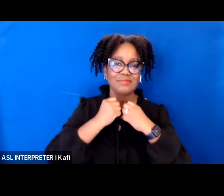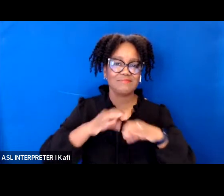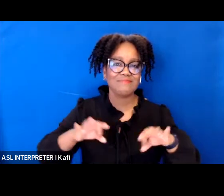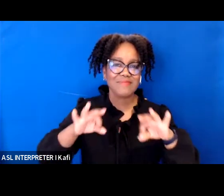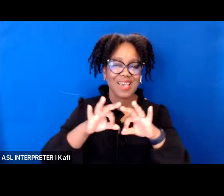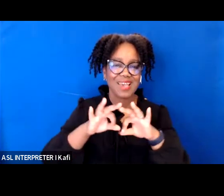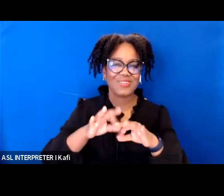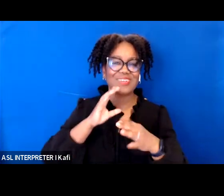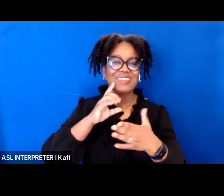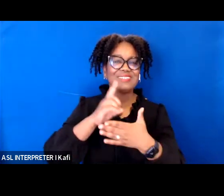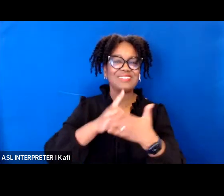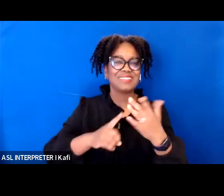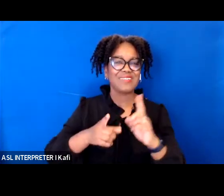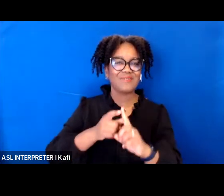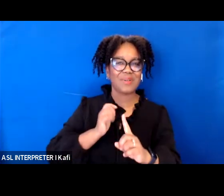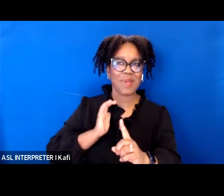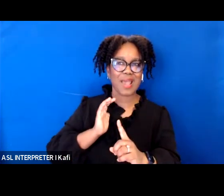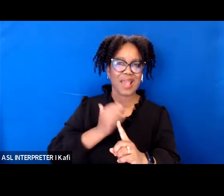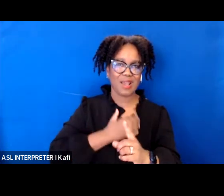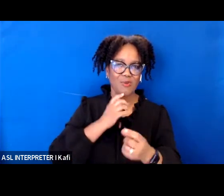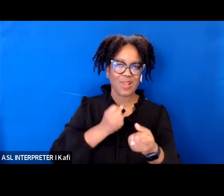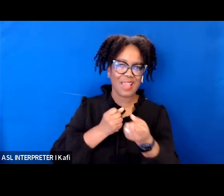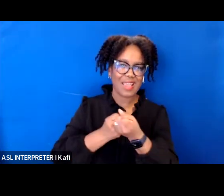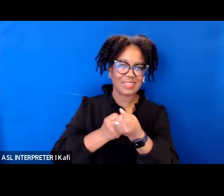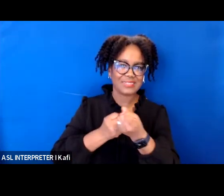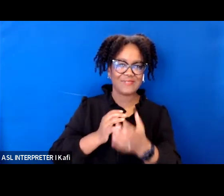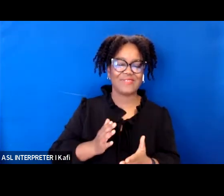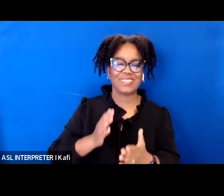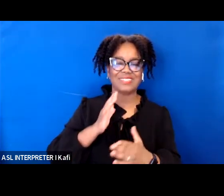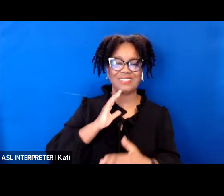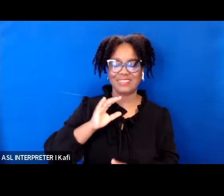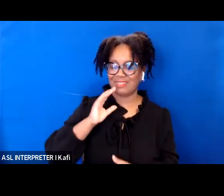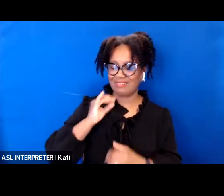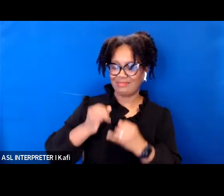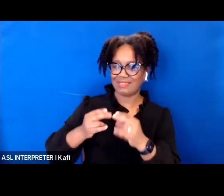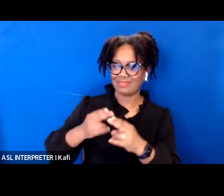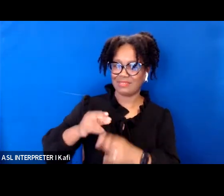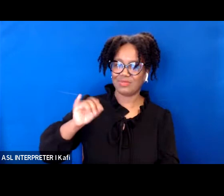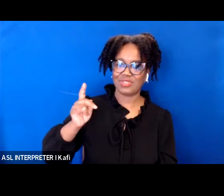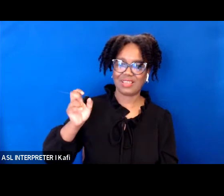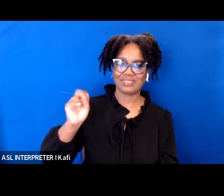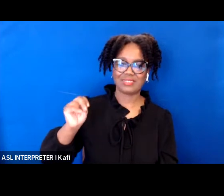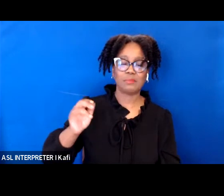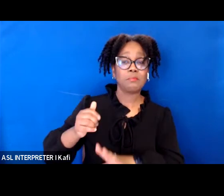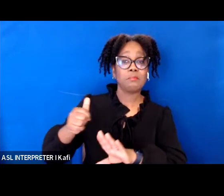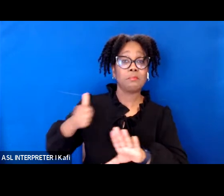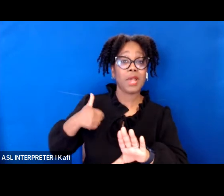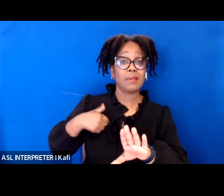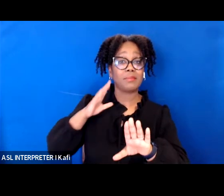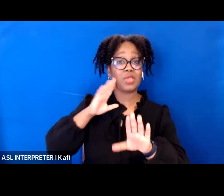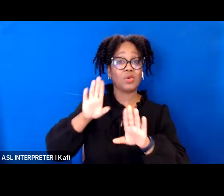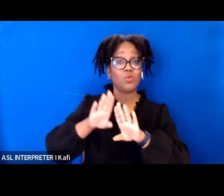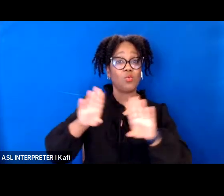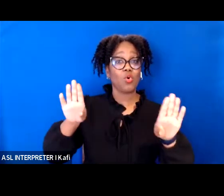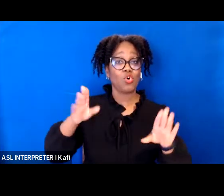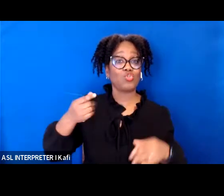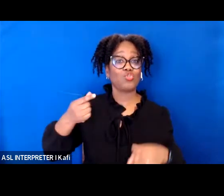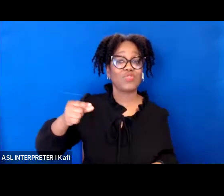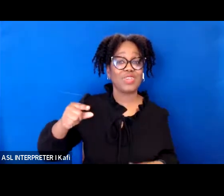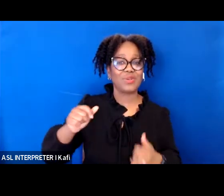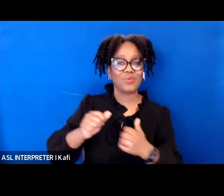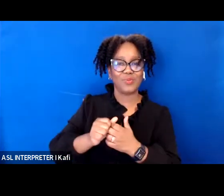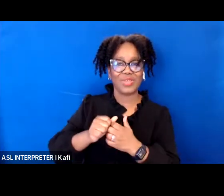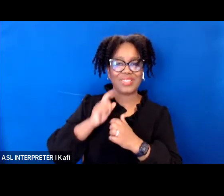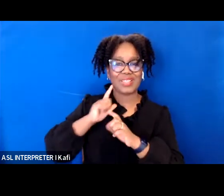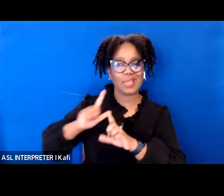johnson and behind me is a green wall along with a black and gold confirmed jackson poster